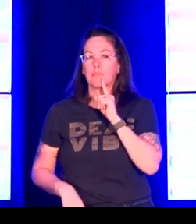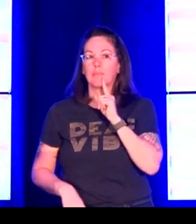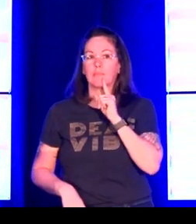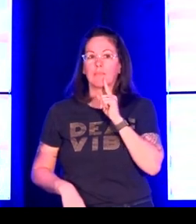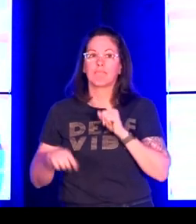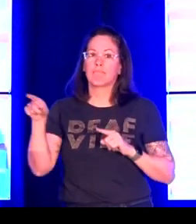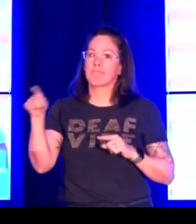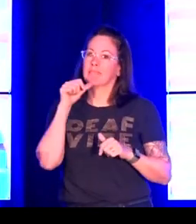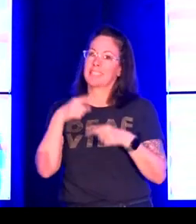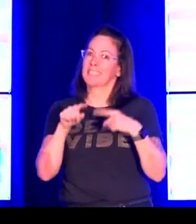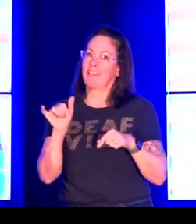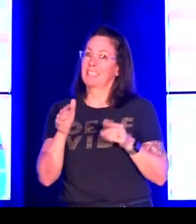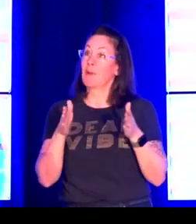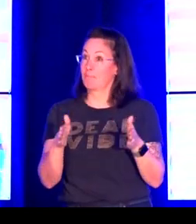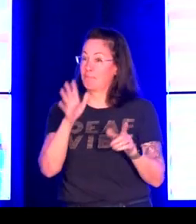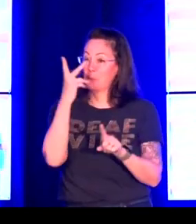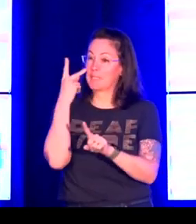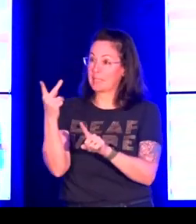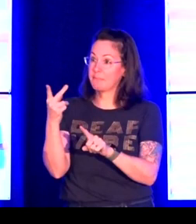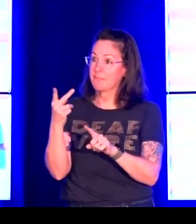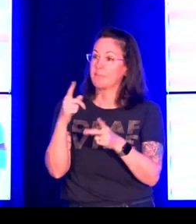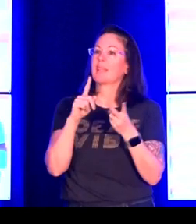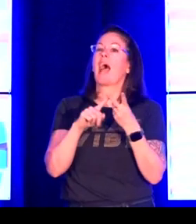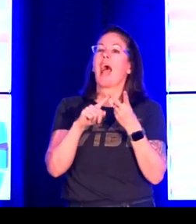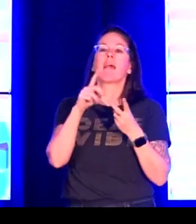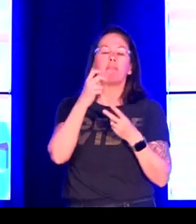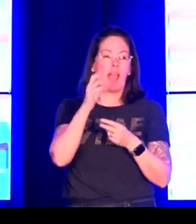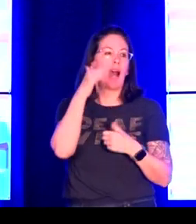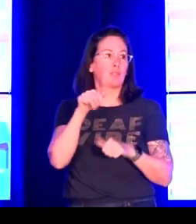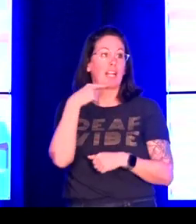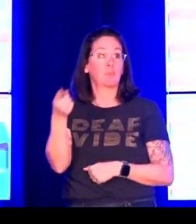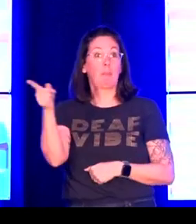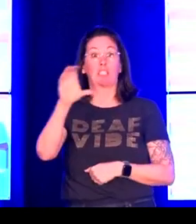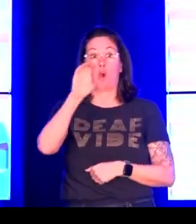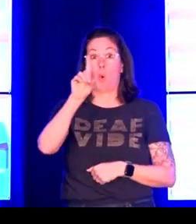And then he does this sign back. I signed deaf in that way,